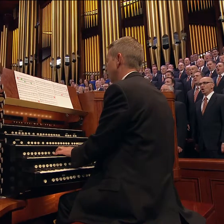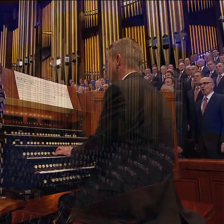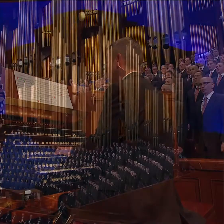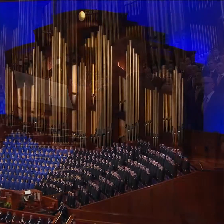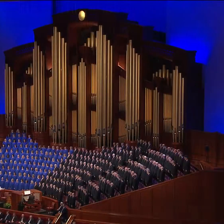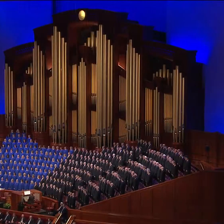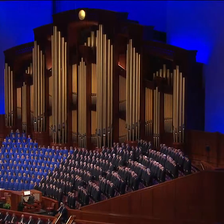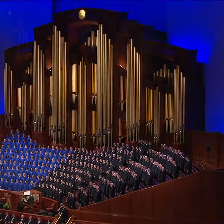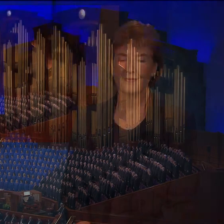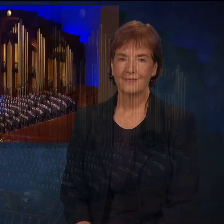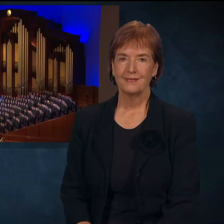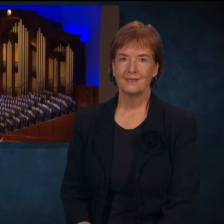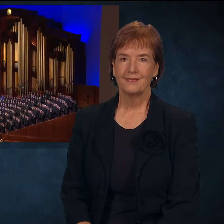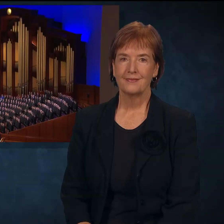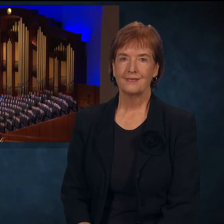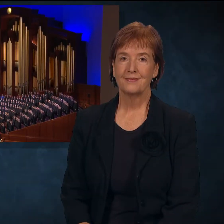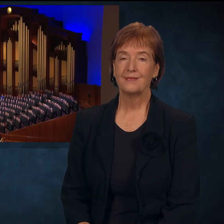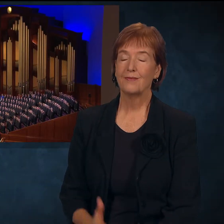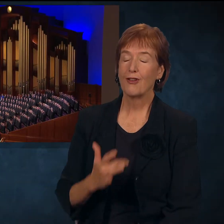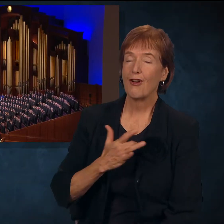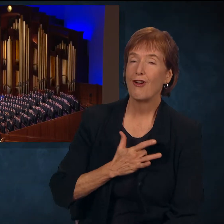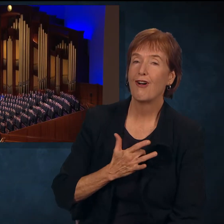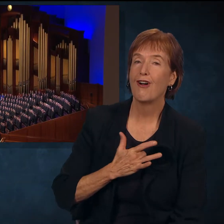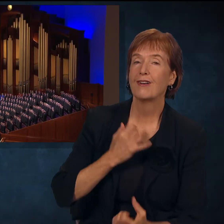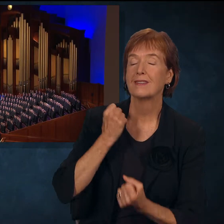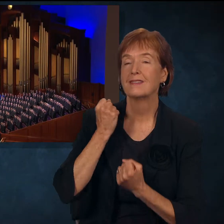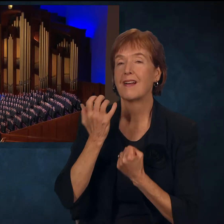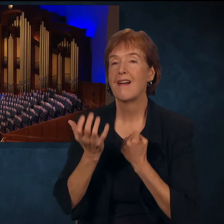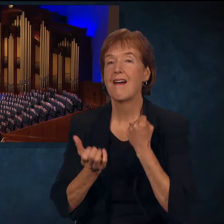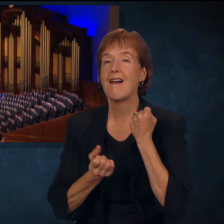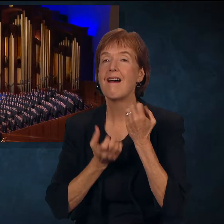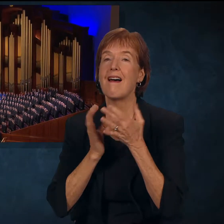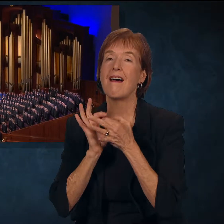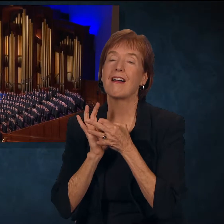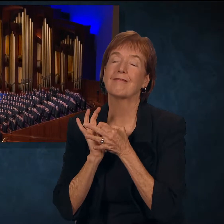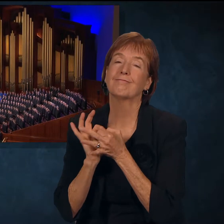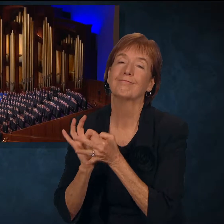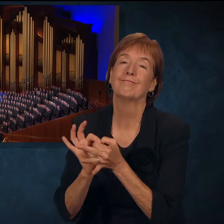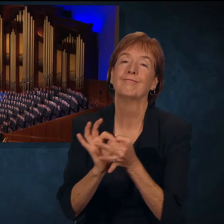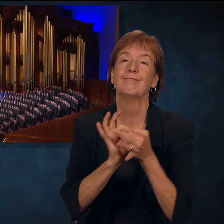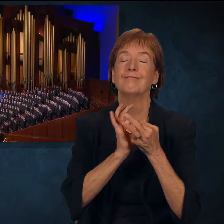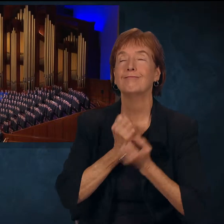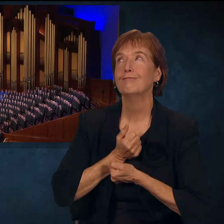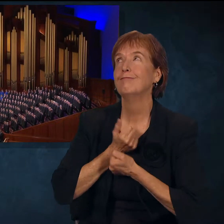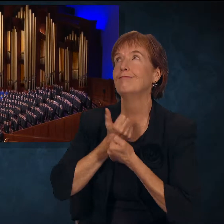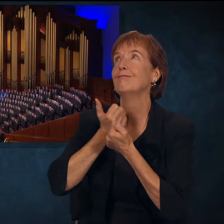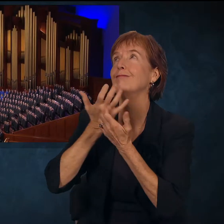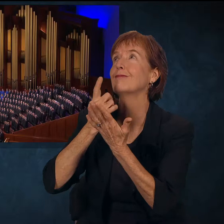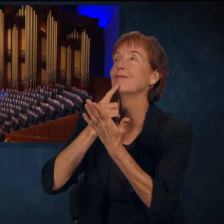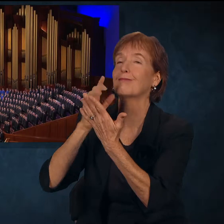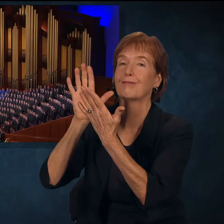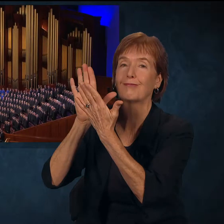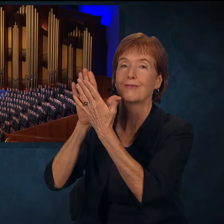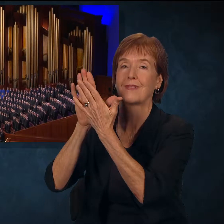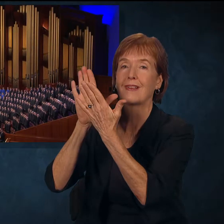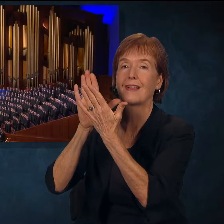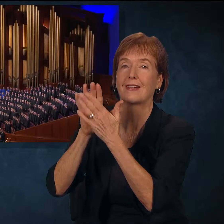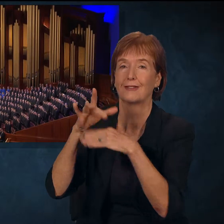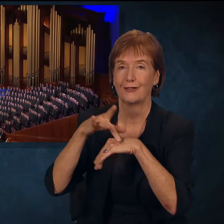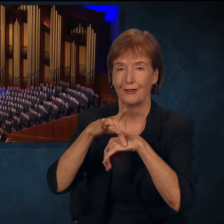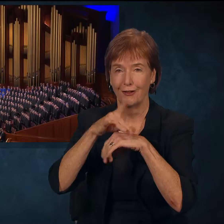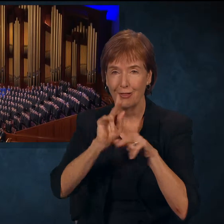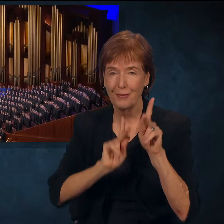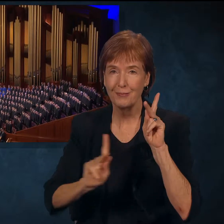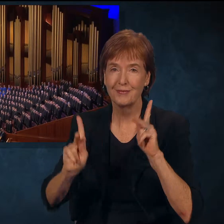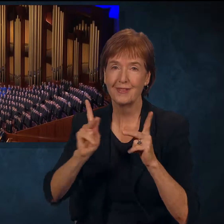Praise the Lord with heart and voice, Let all men on